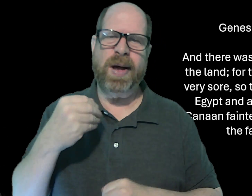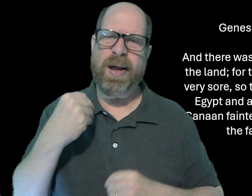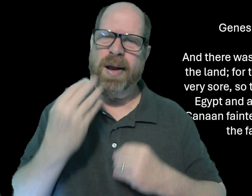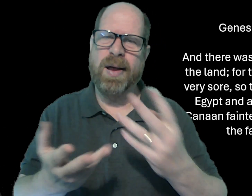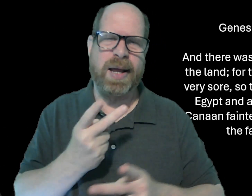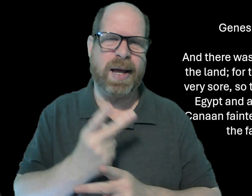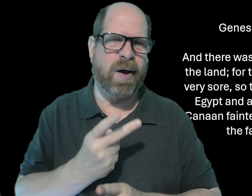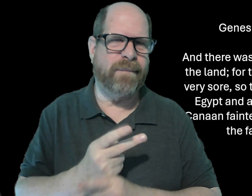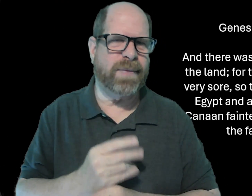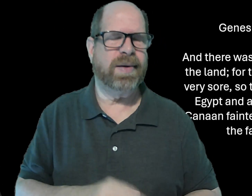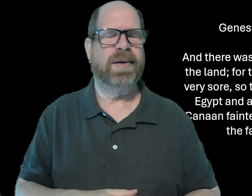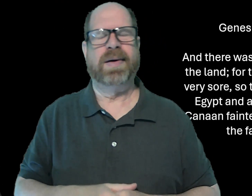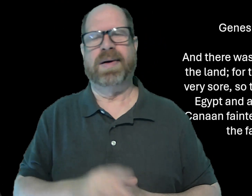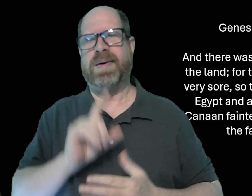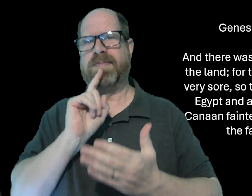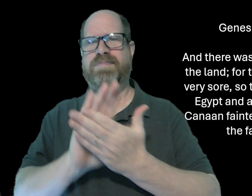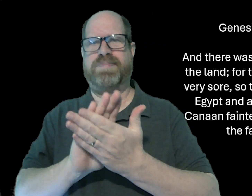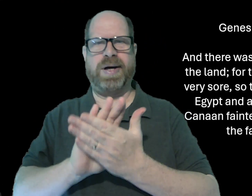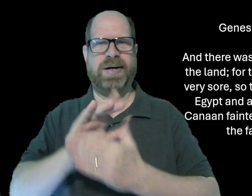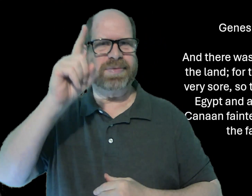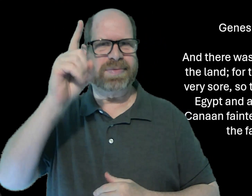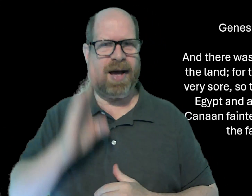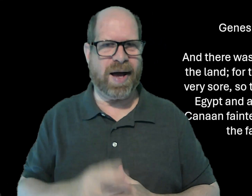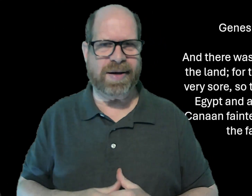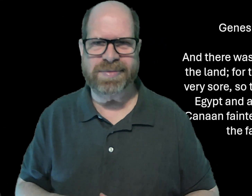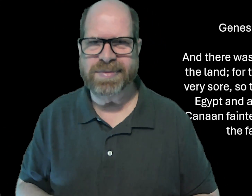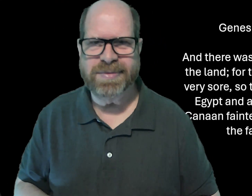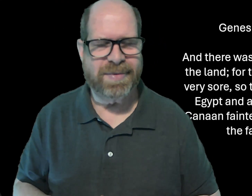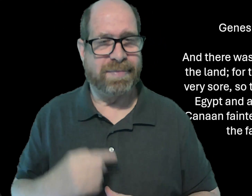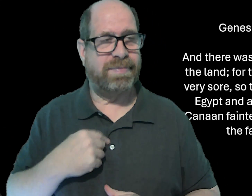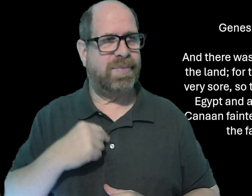earth, and he will give you what you need to take care of you. Praise God.